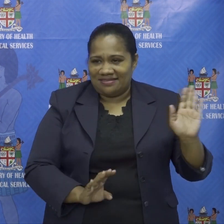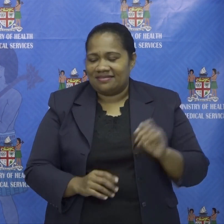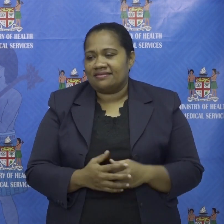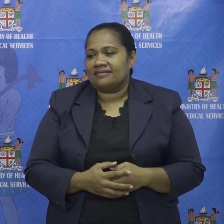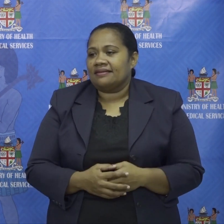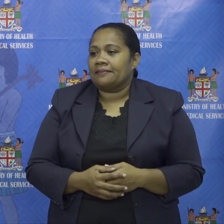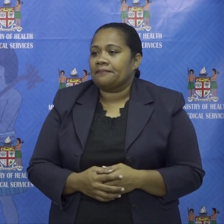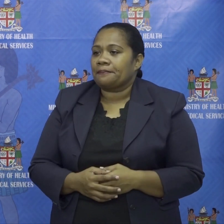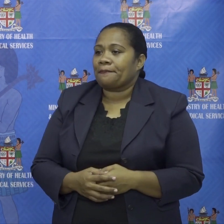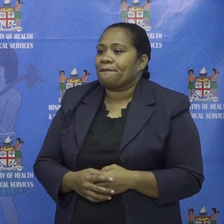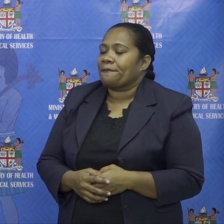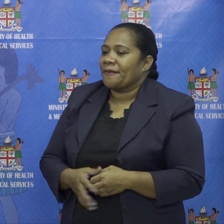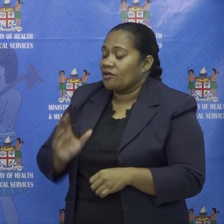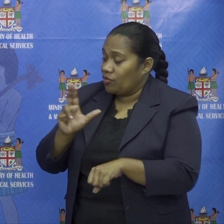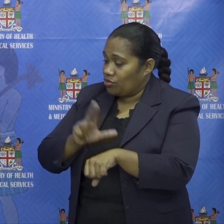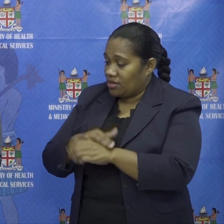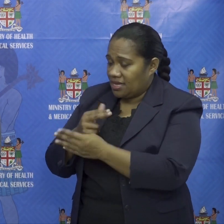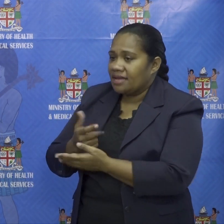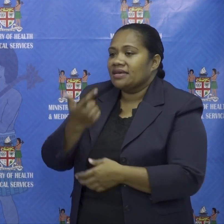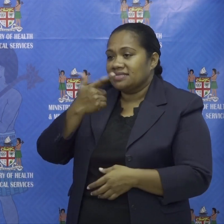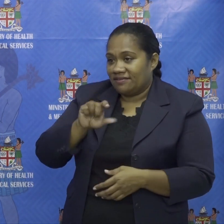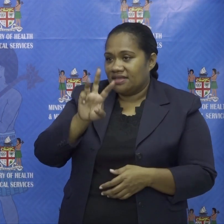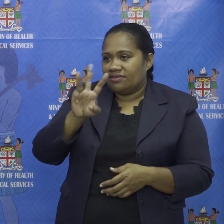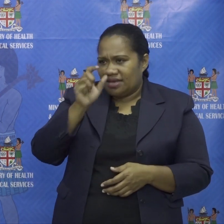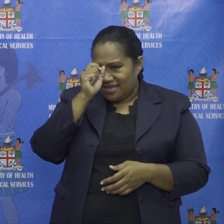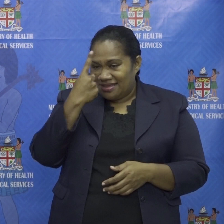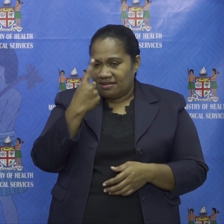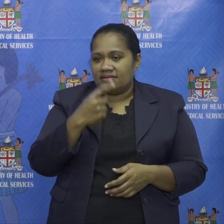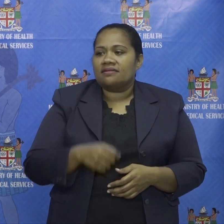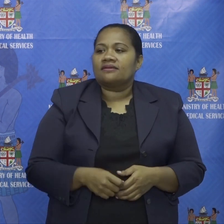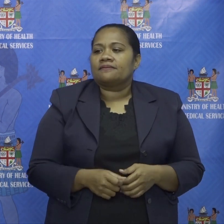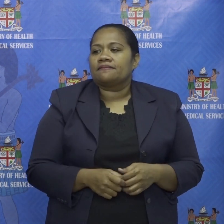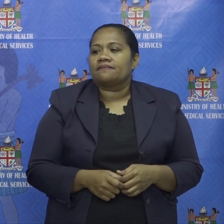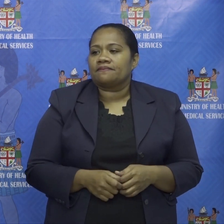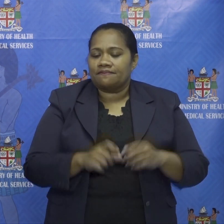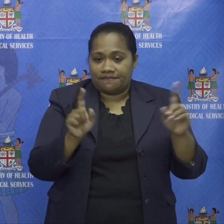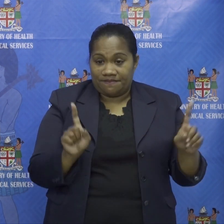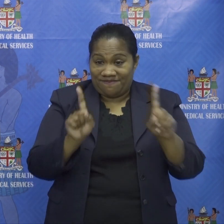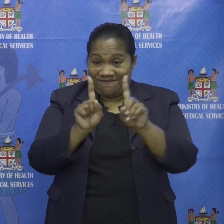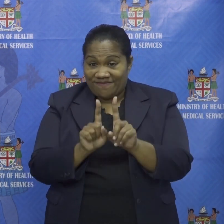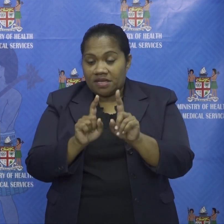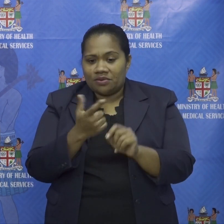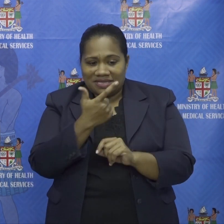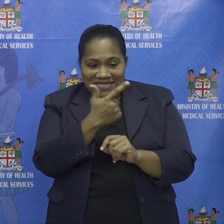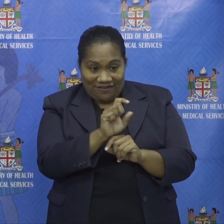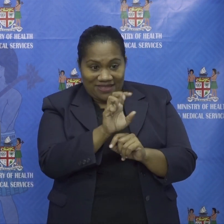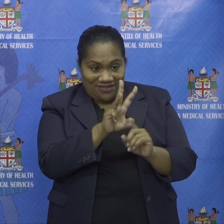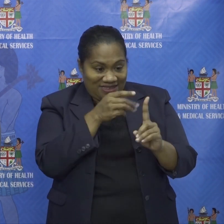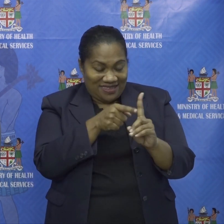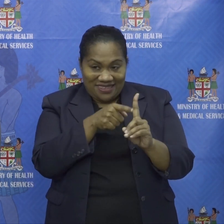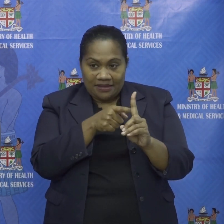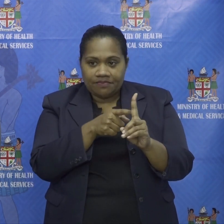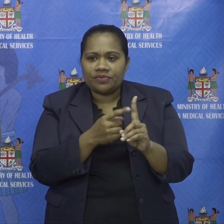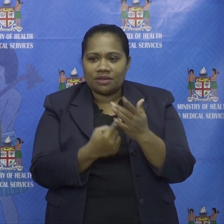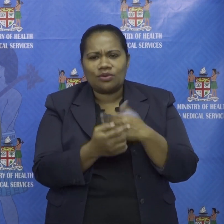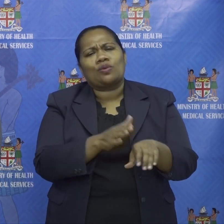dr fong i take you back to case 73 i understand those who came into contact with case 73 had actually gone under